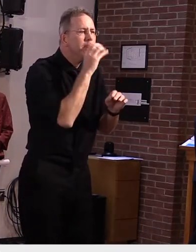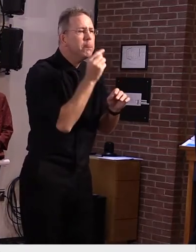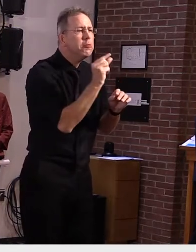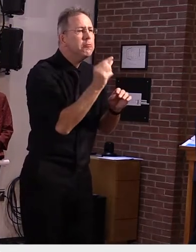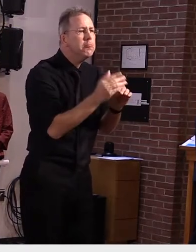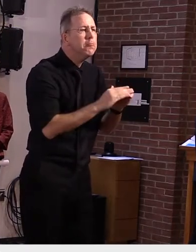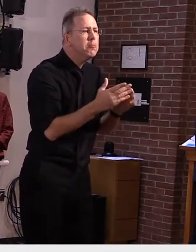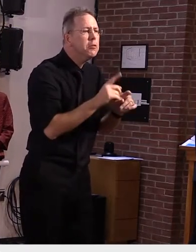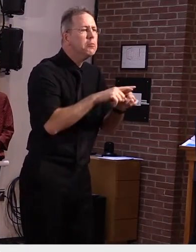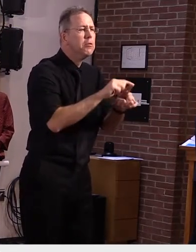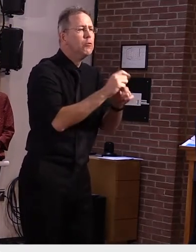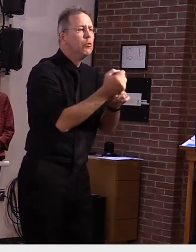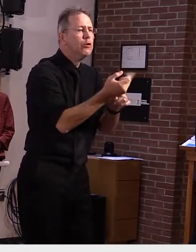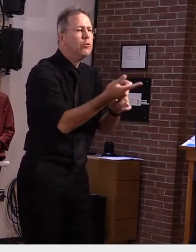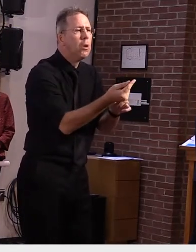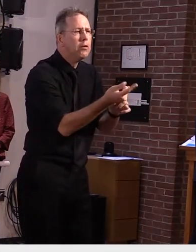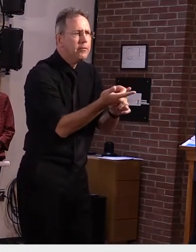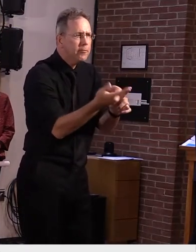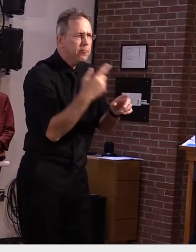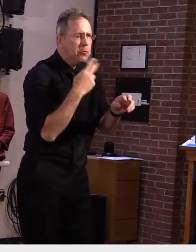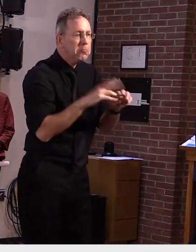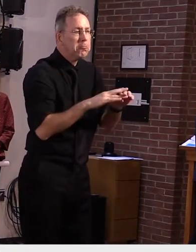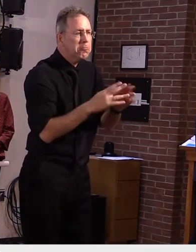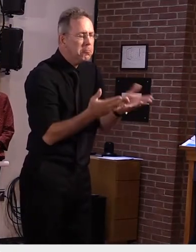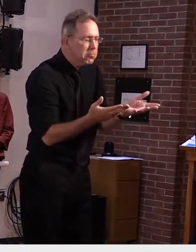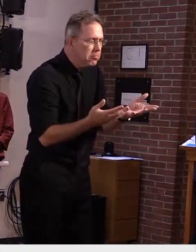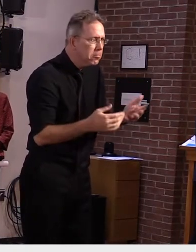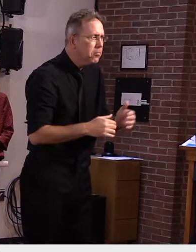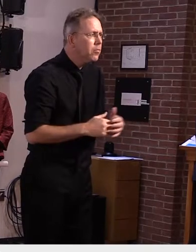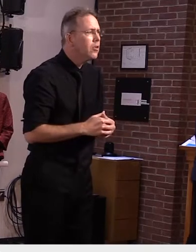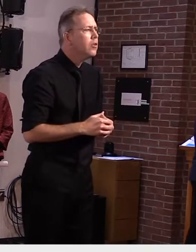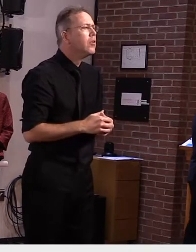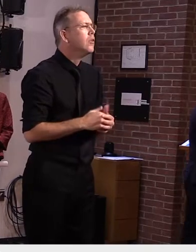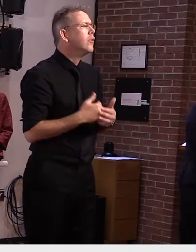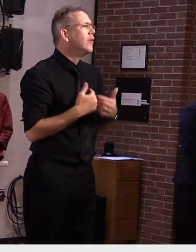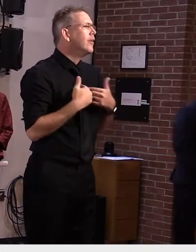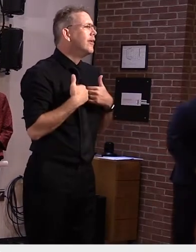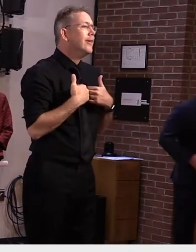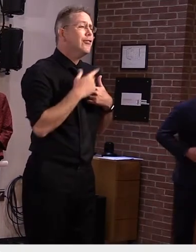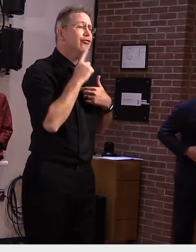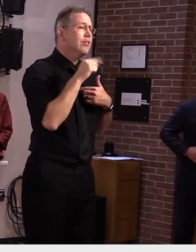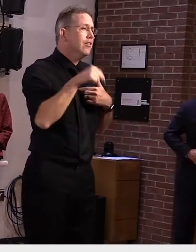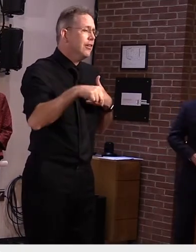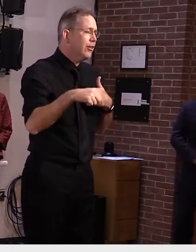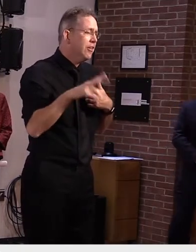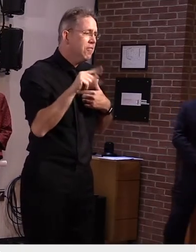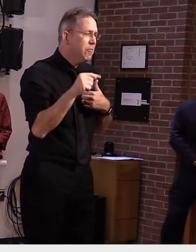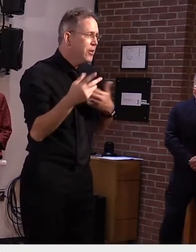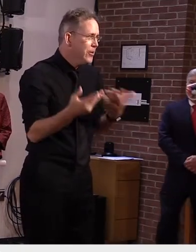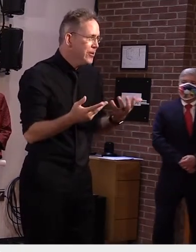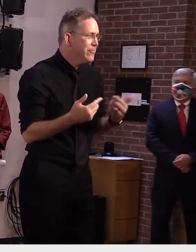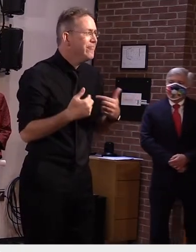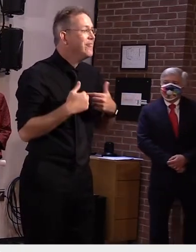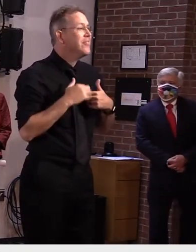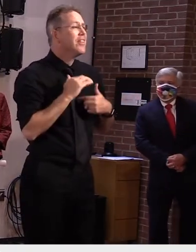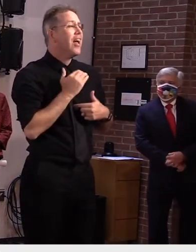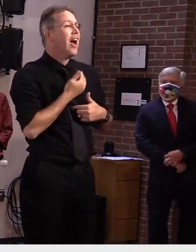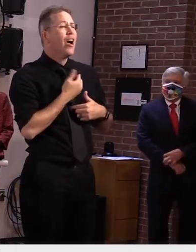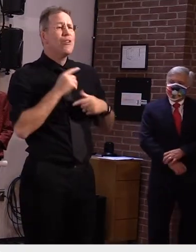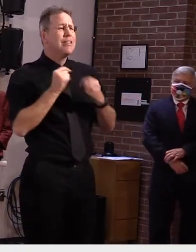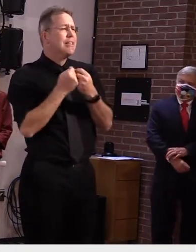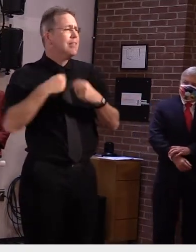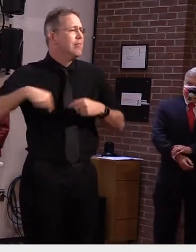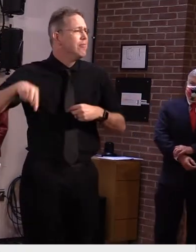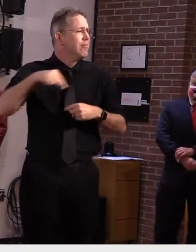dr kelso didn't didn't mention that we were we're recognized with the epi team we're recognized as being one of the